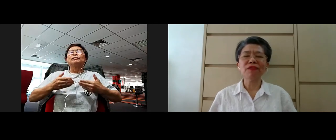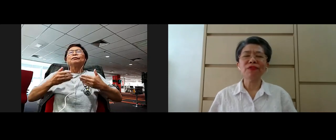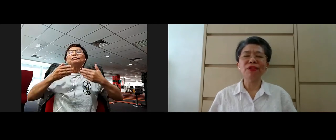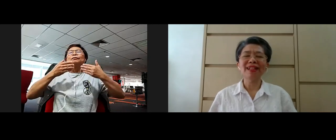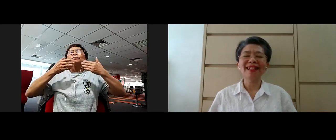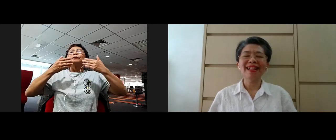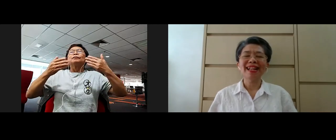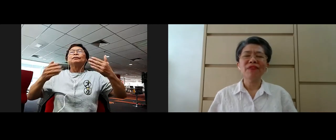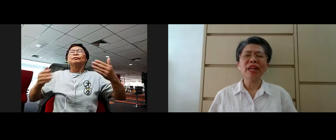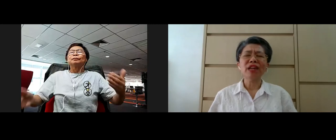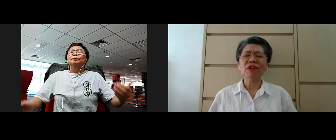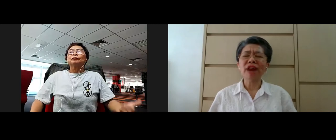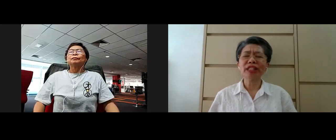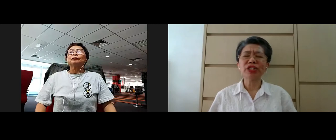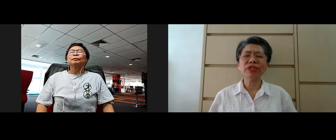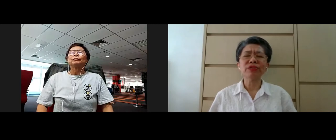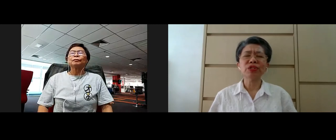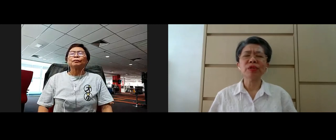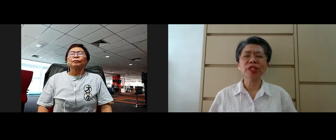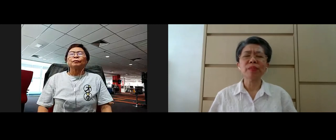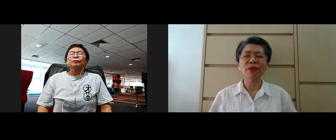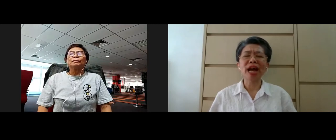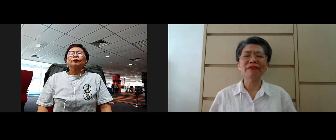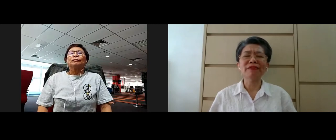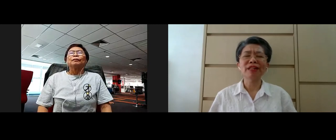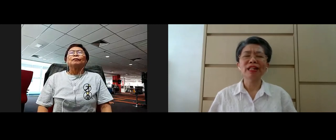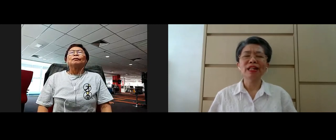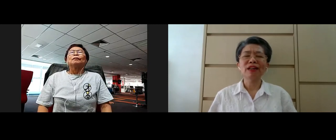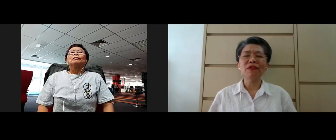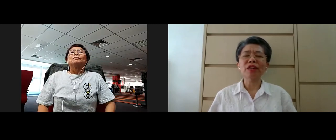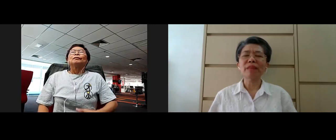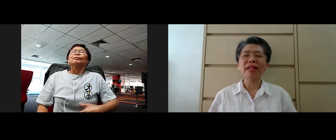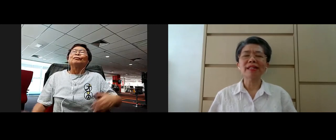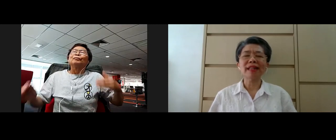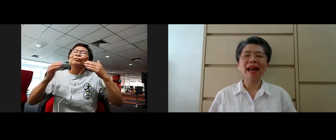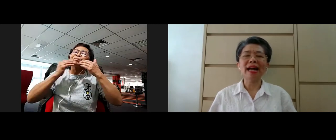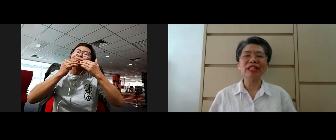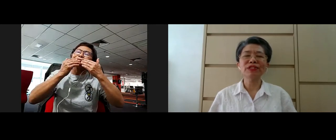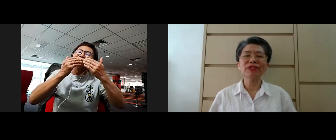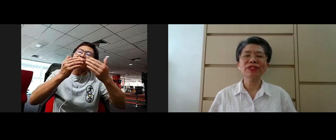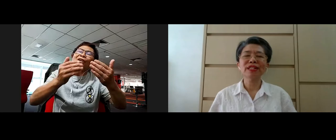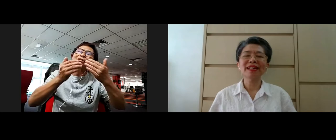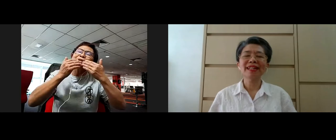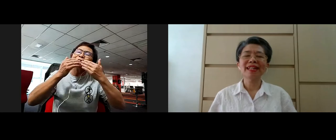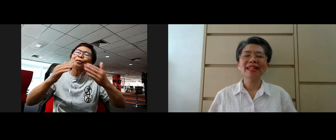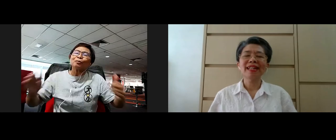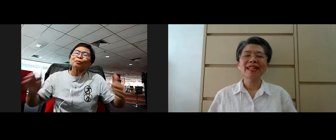grateful, feeling gratitude towards the breath for keeping us alive.